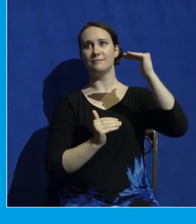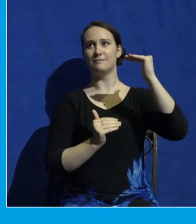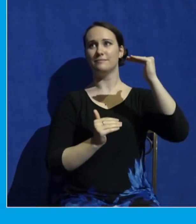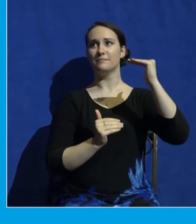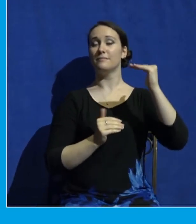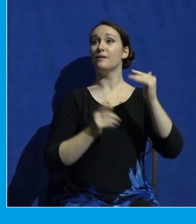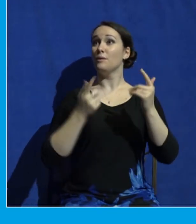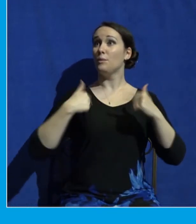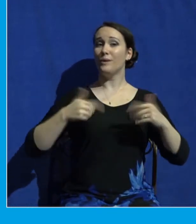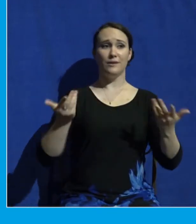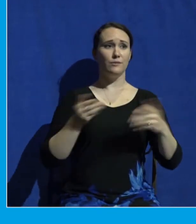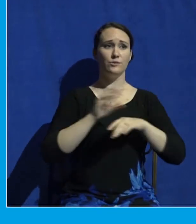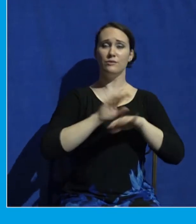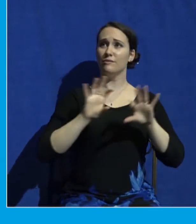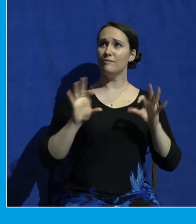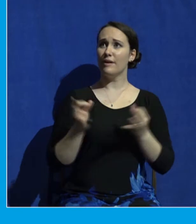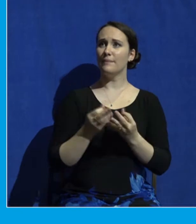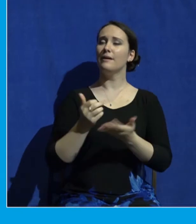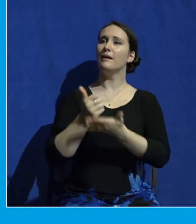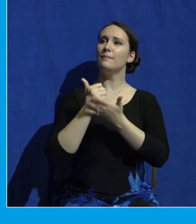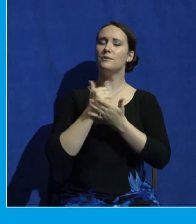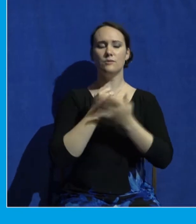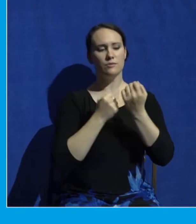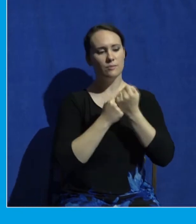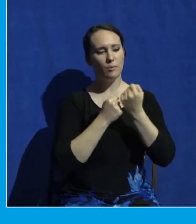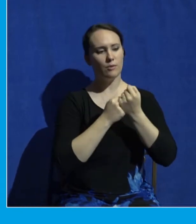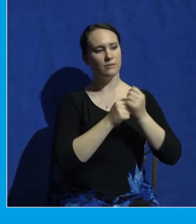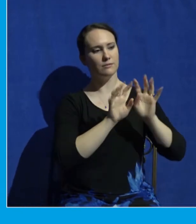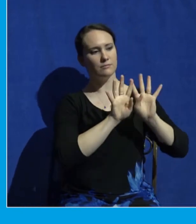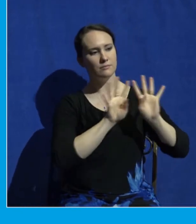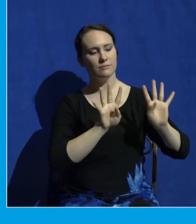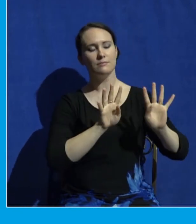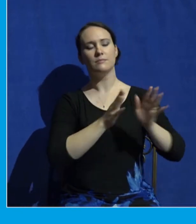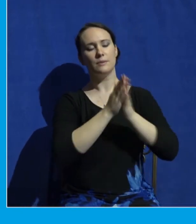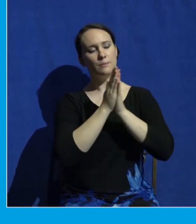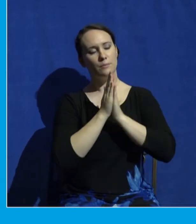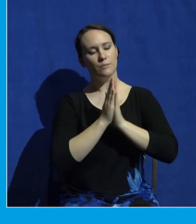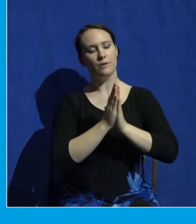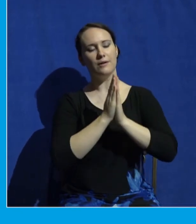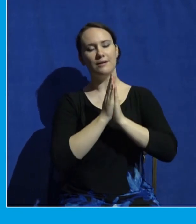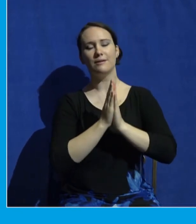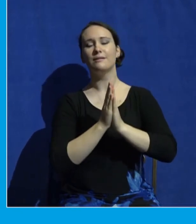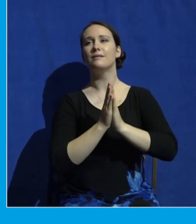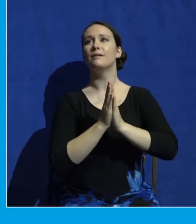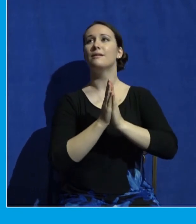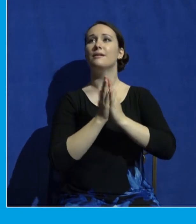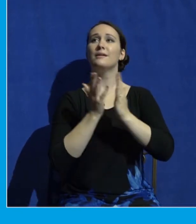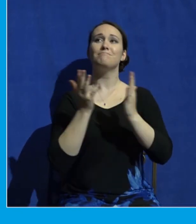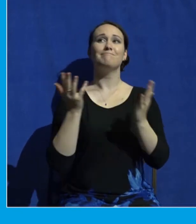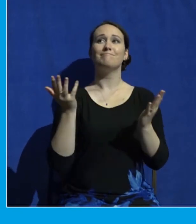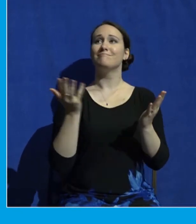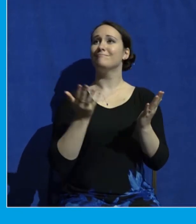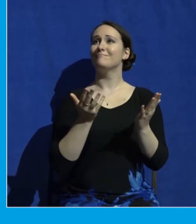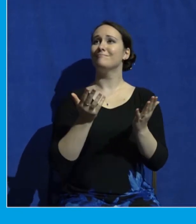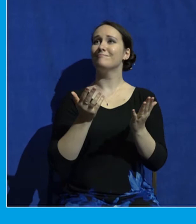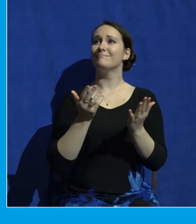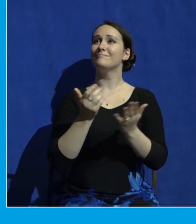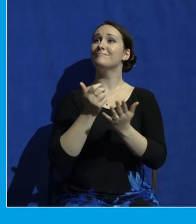would support them and would pray for them and would just follow their leadership and